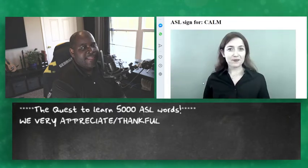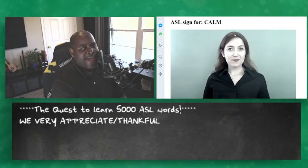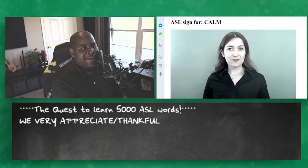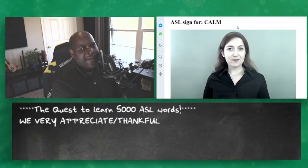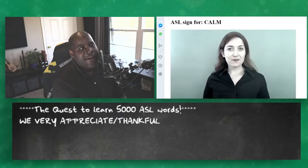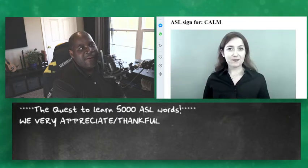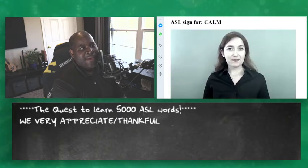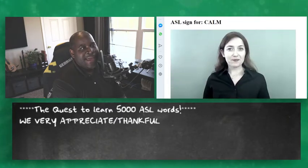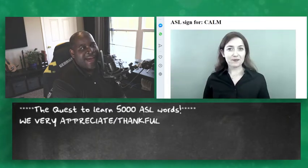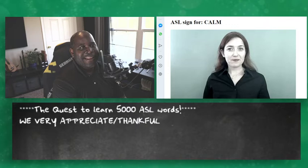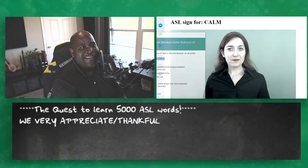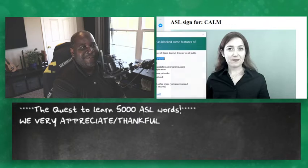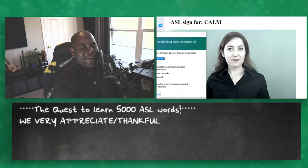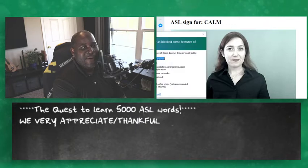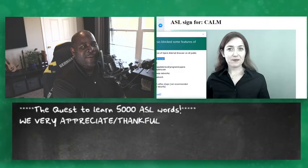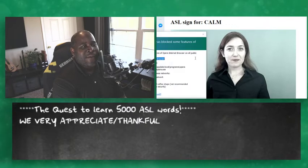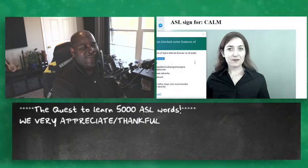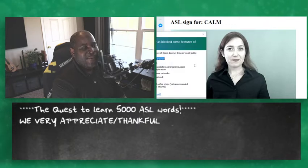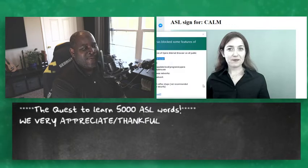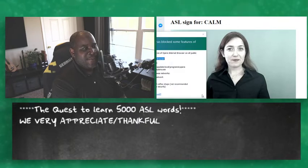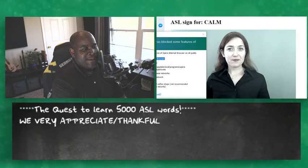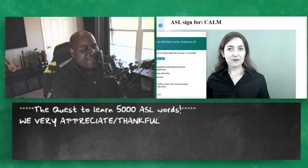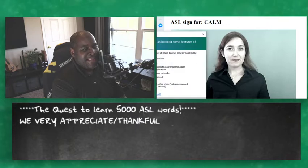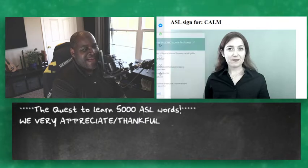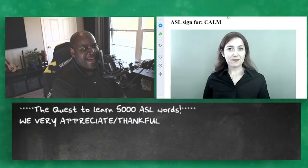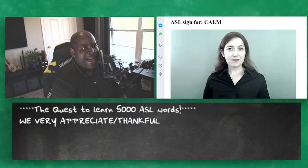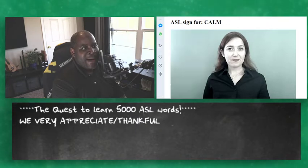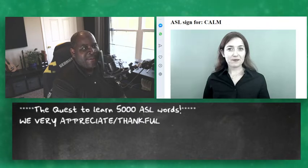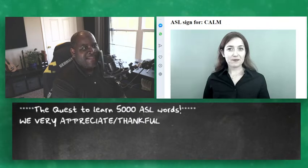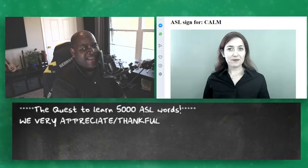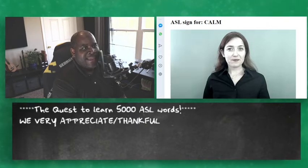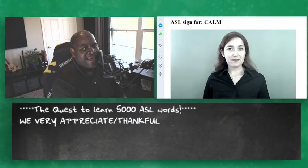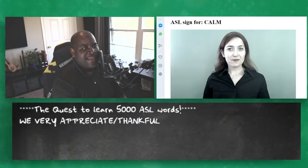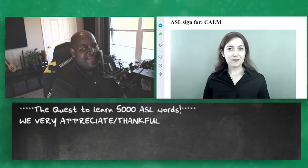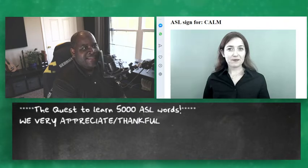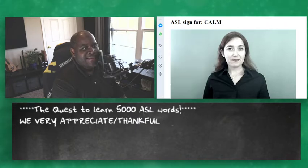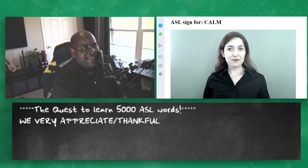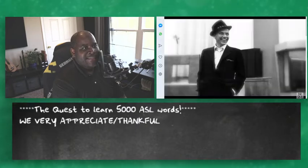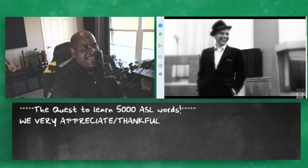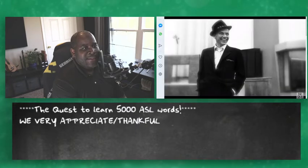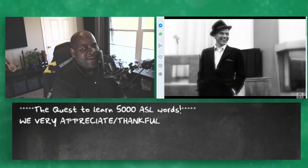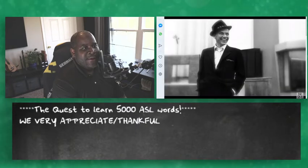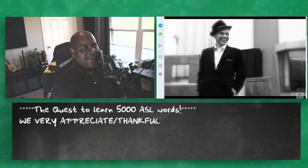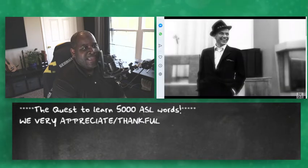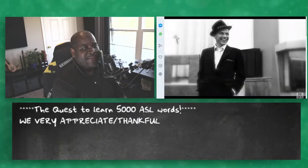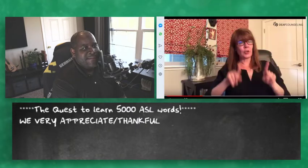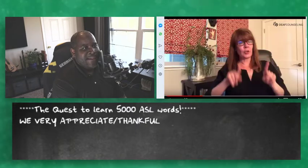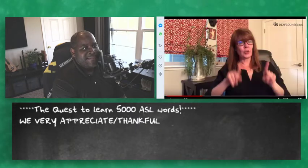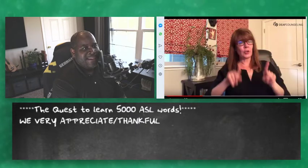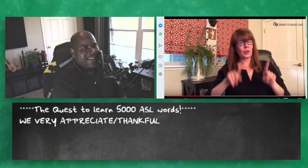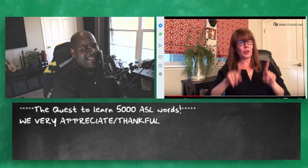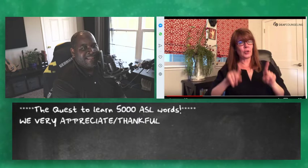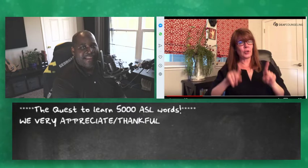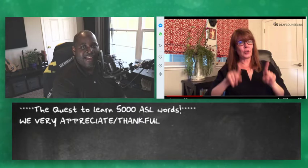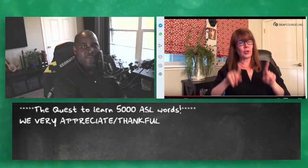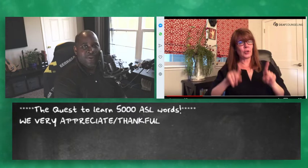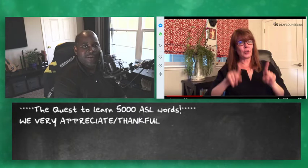that oh okay I didn't even know so yeah I would say you know even if I didn't get the exact word